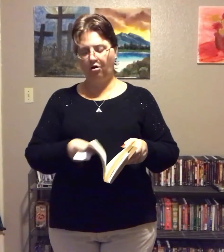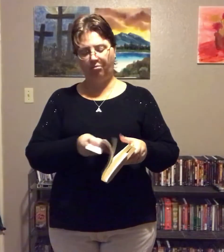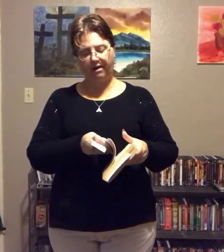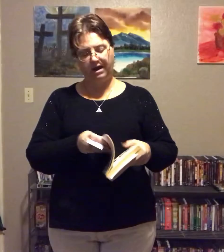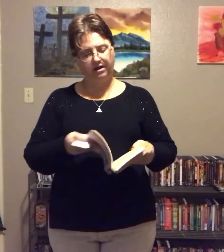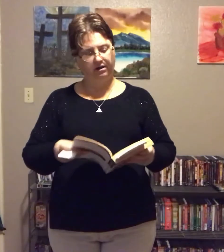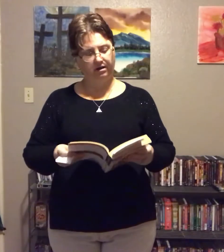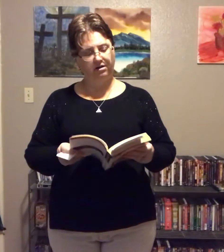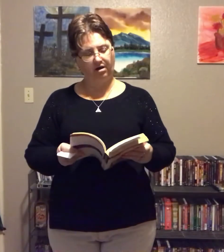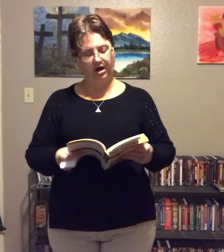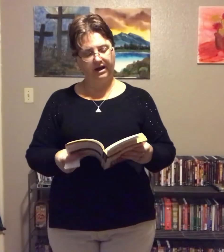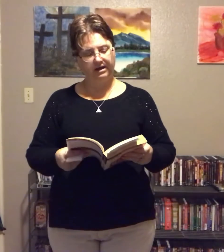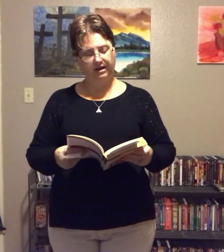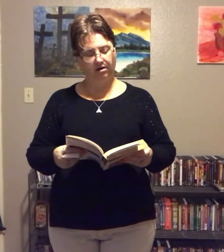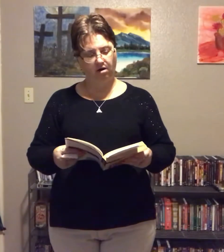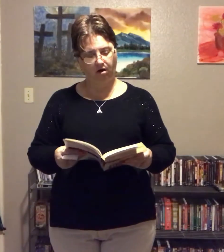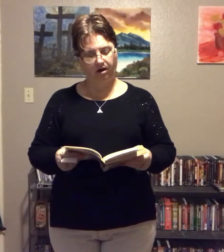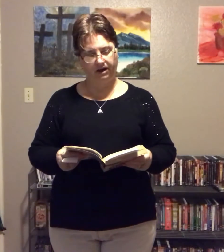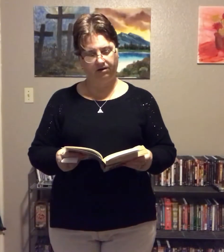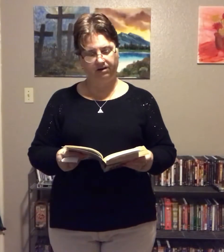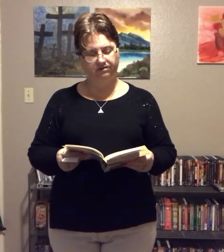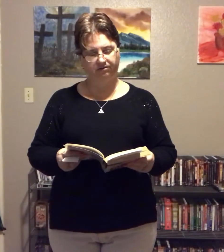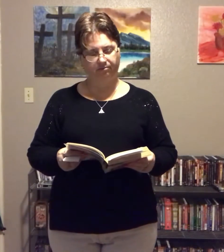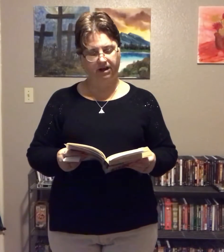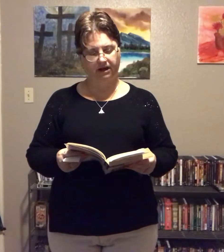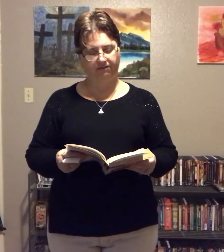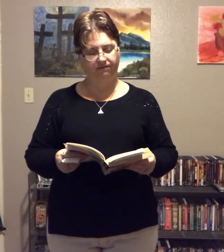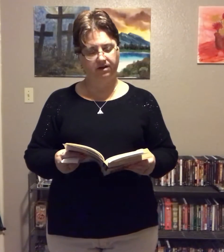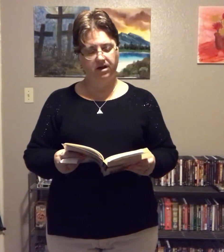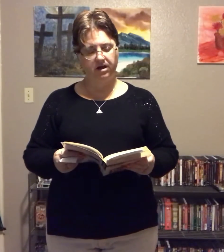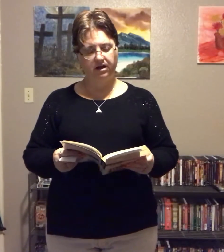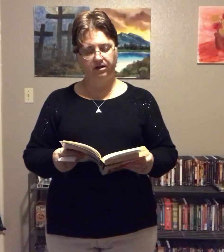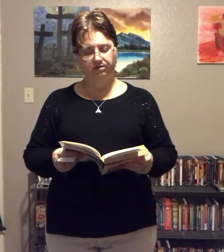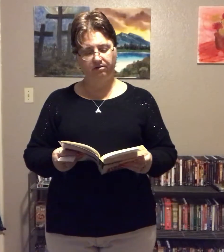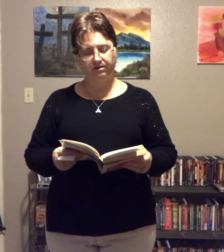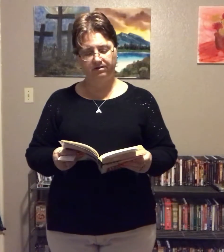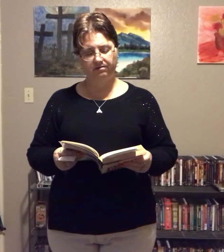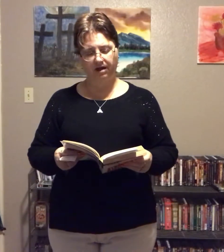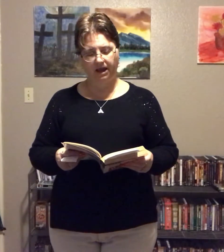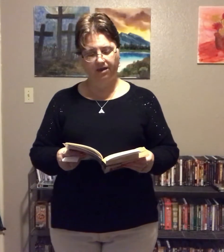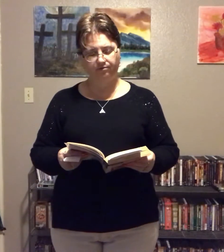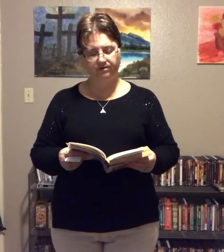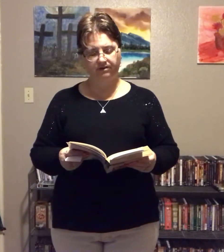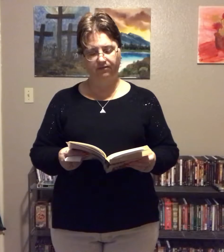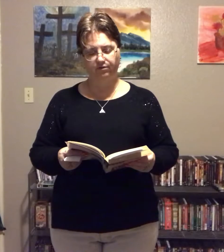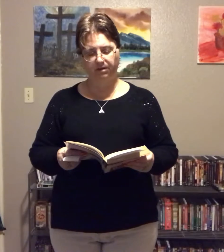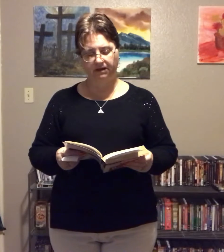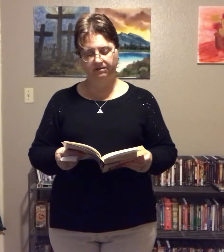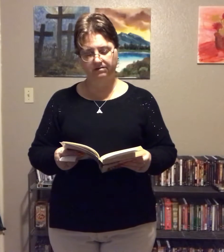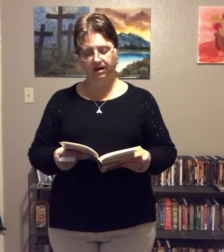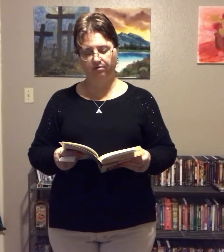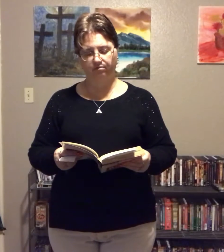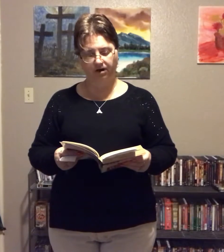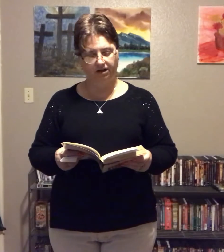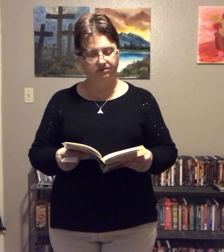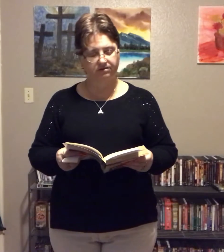obeying God in all areas of my life. In doing this, I have received peace and rest.